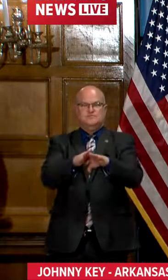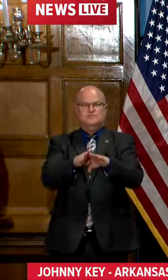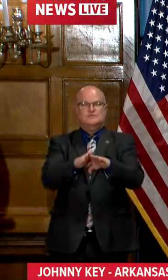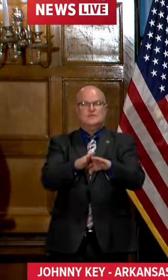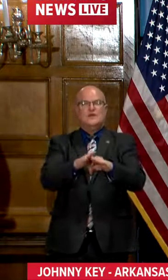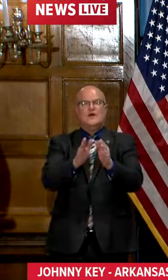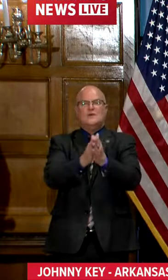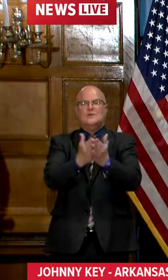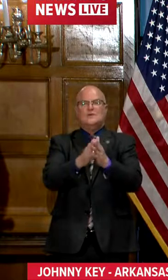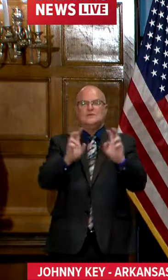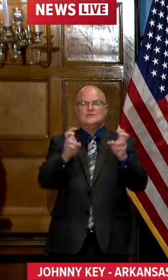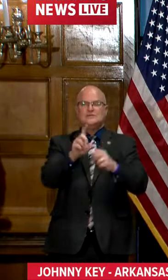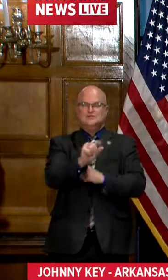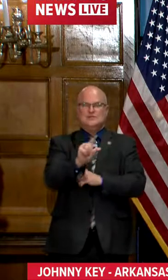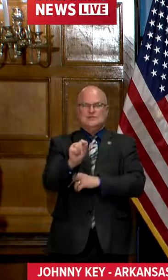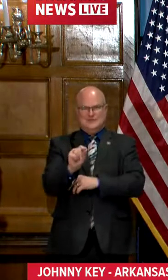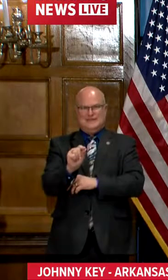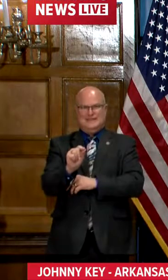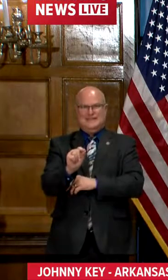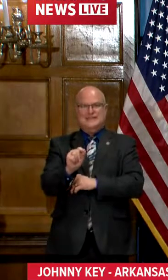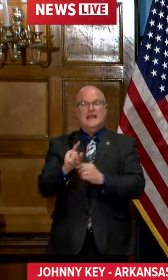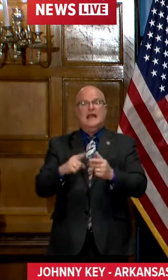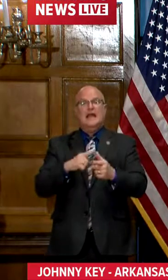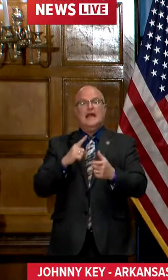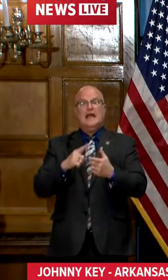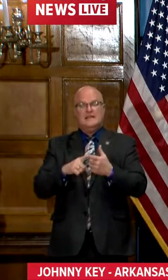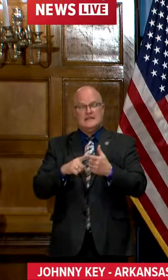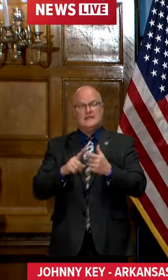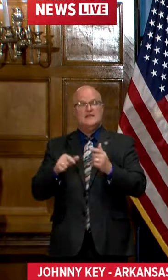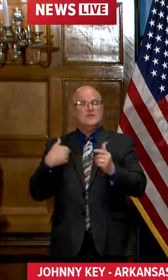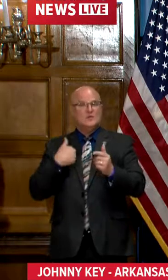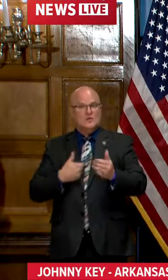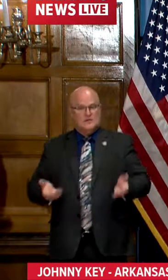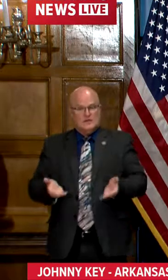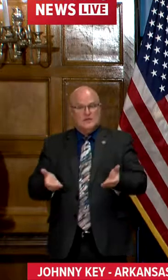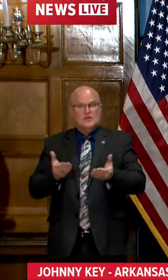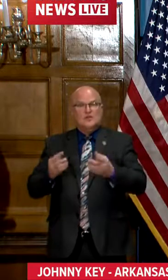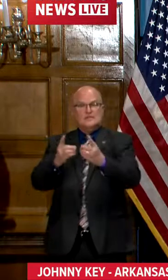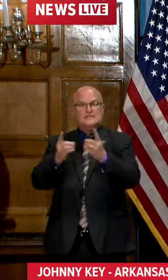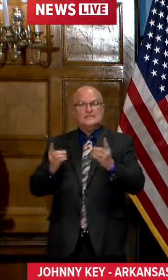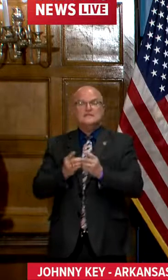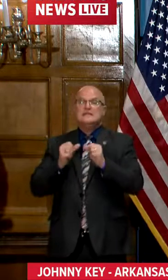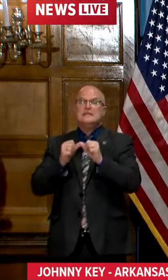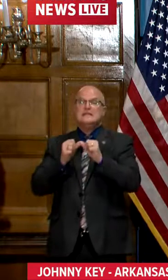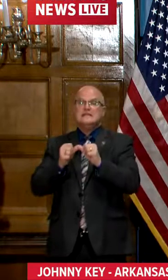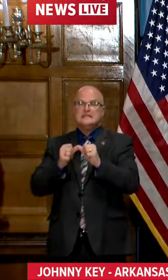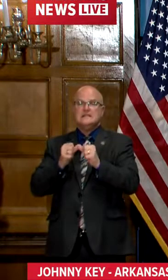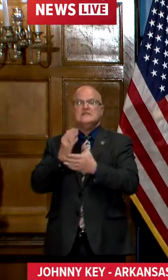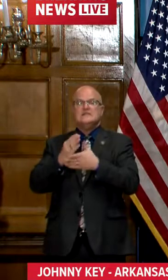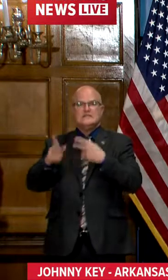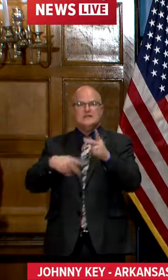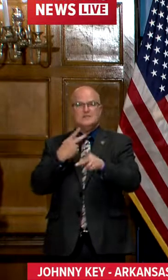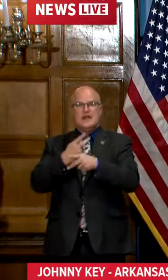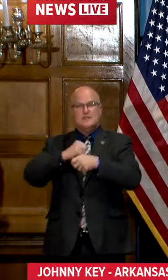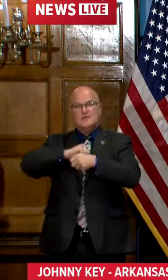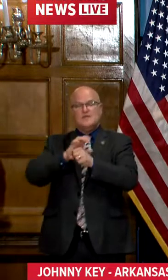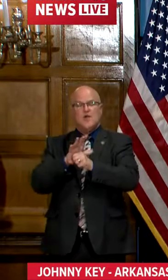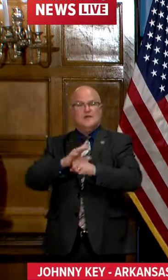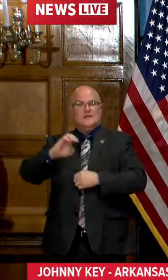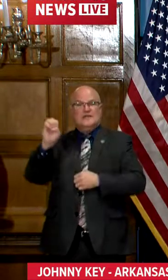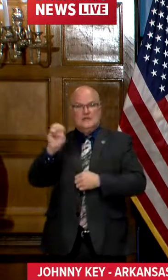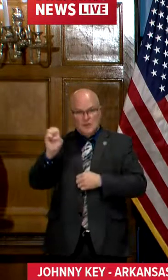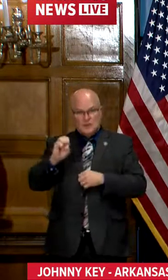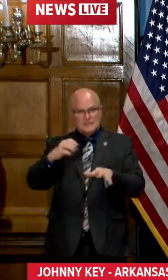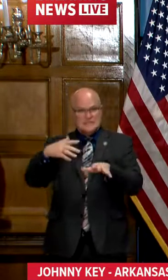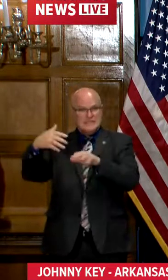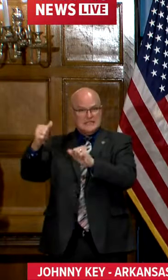and then districts and we as we've encouraged previously from this podium we've encouraged districts to continue some type of covid emergency leave